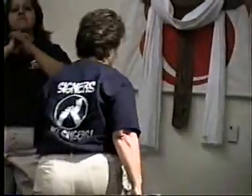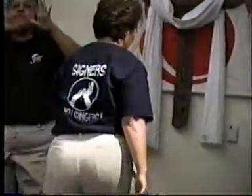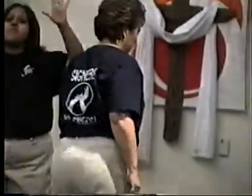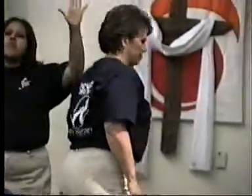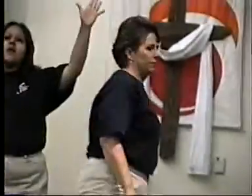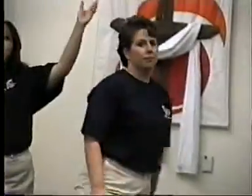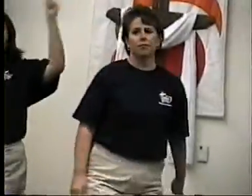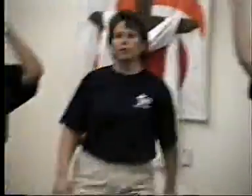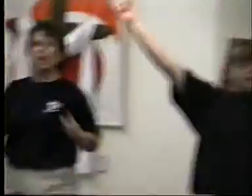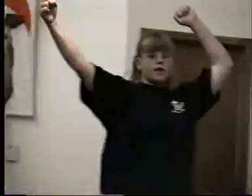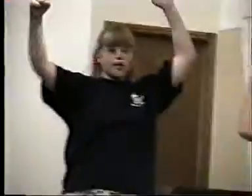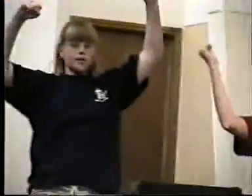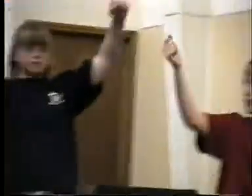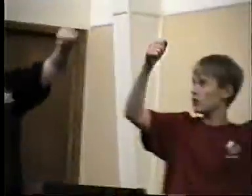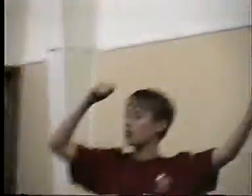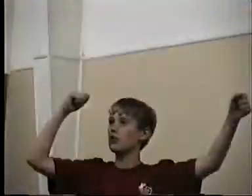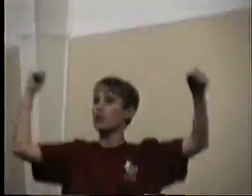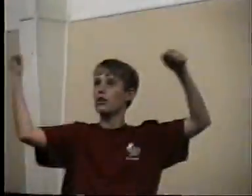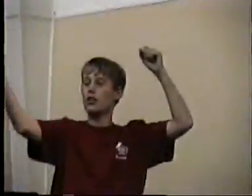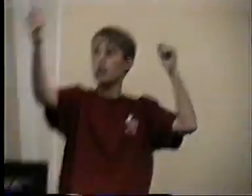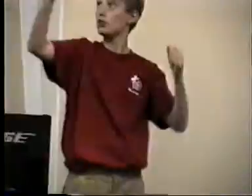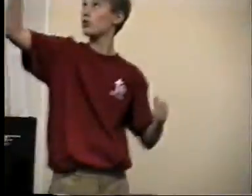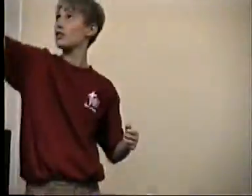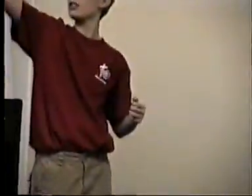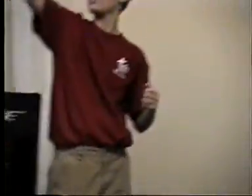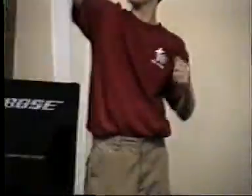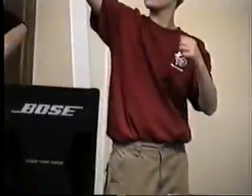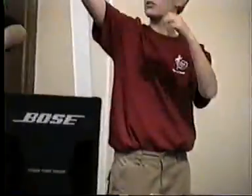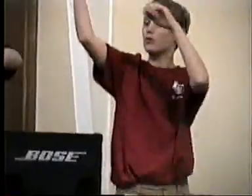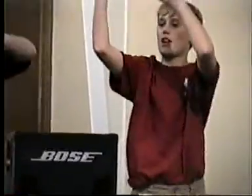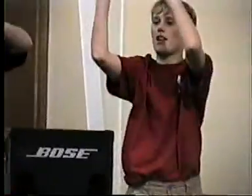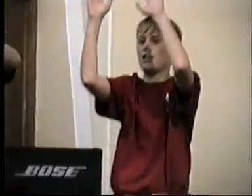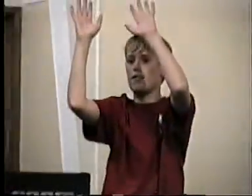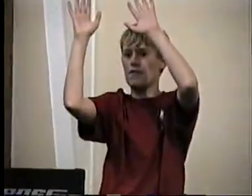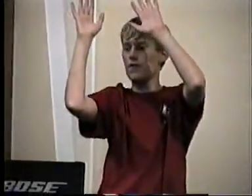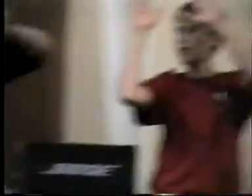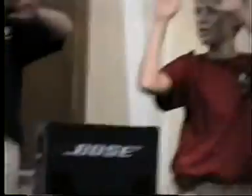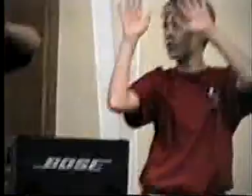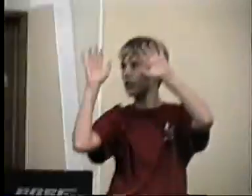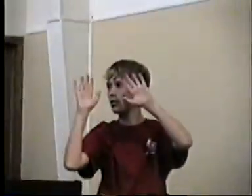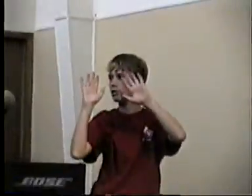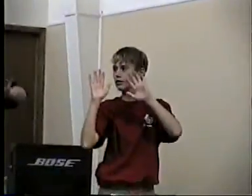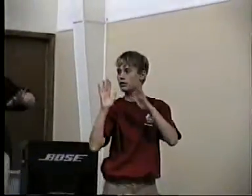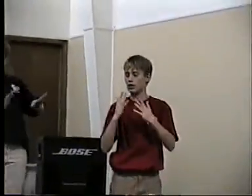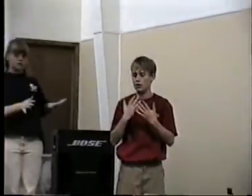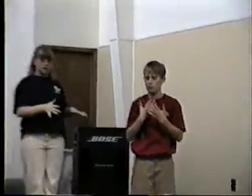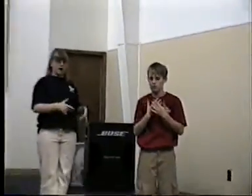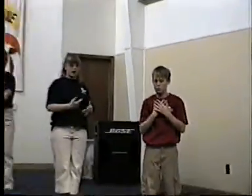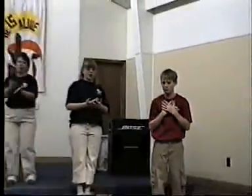Hallelujah Grace like rain falls down on